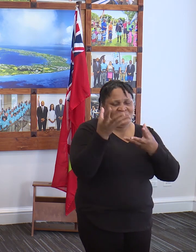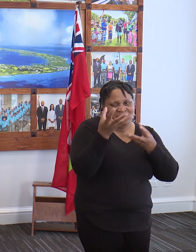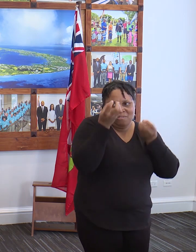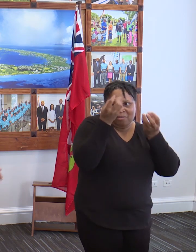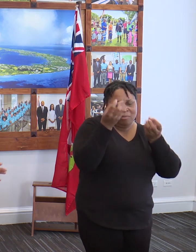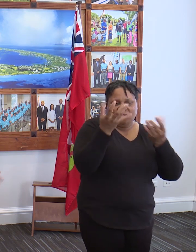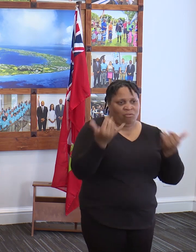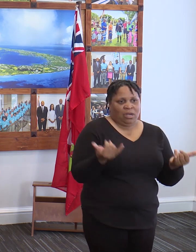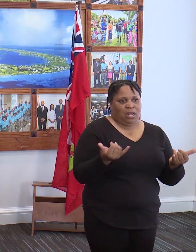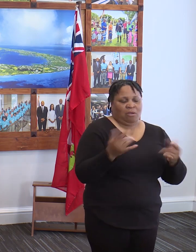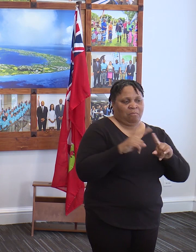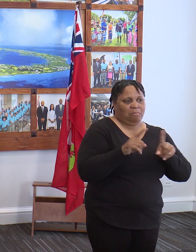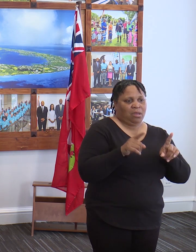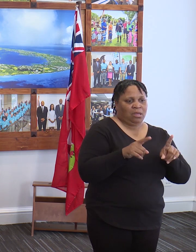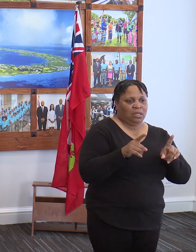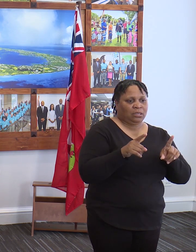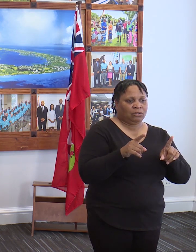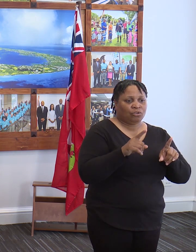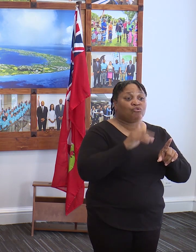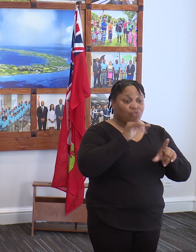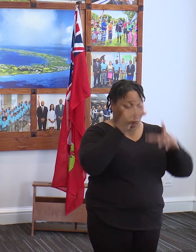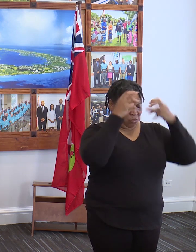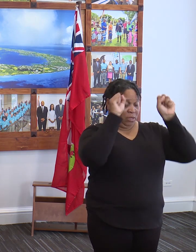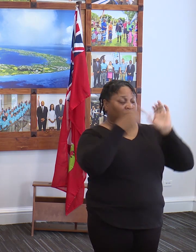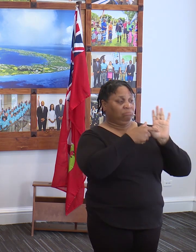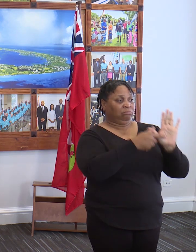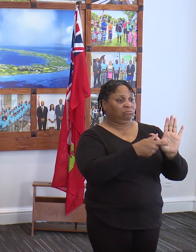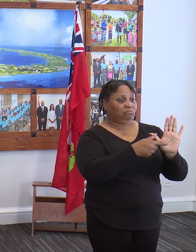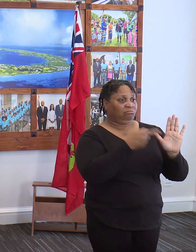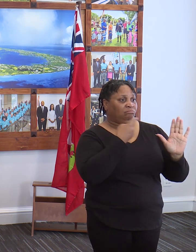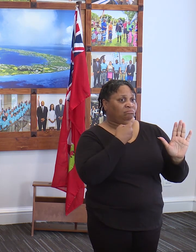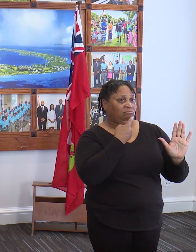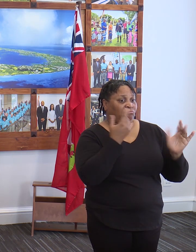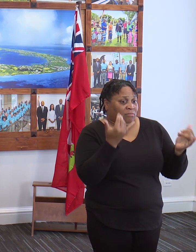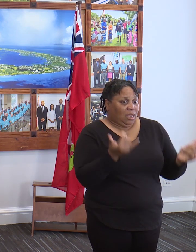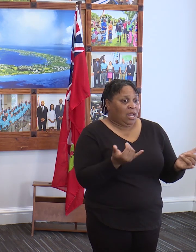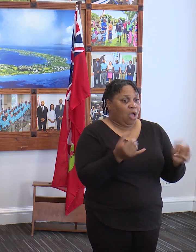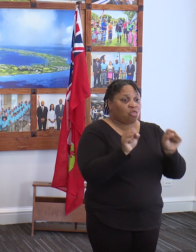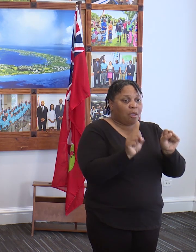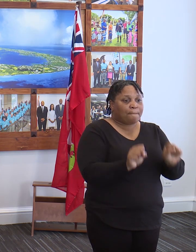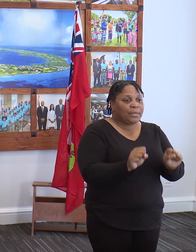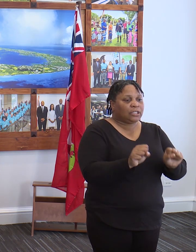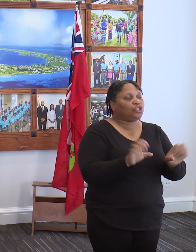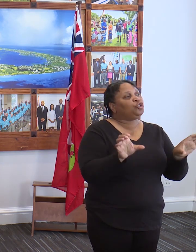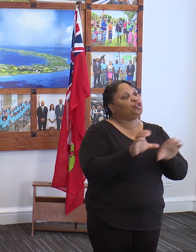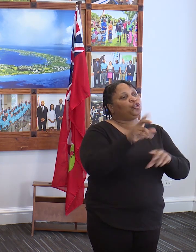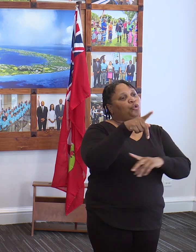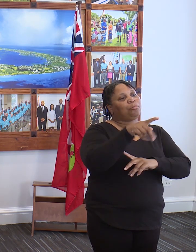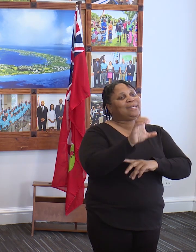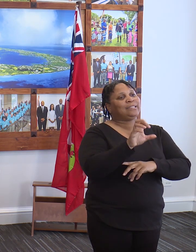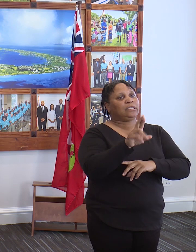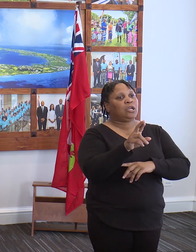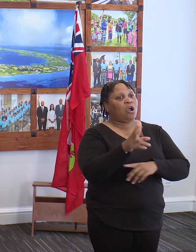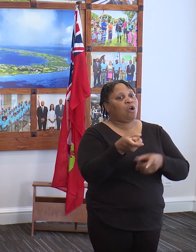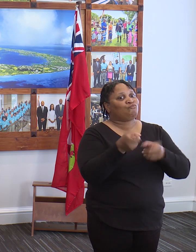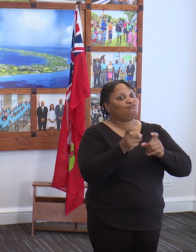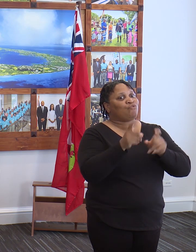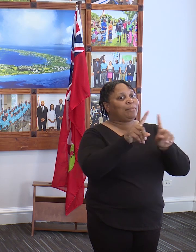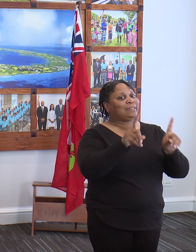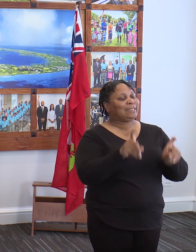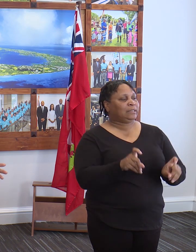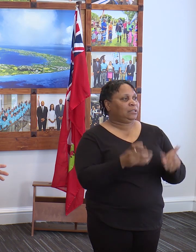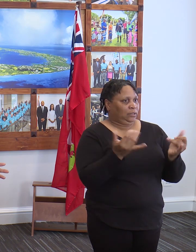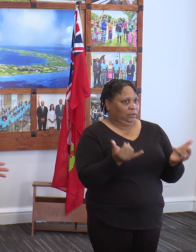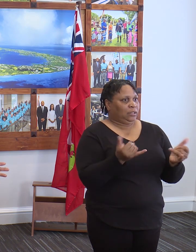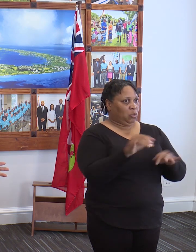but the main thing that the Premier indicated is that having now the ability to do PCR rapid testing on island,